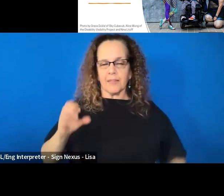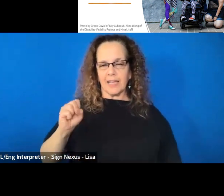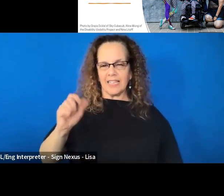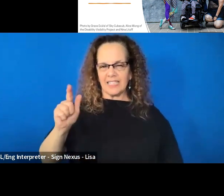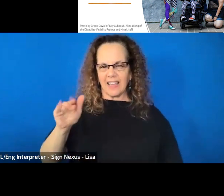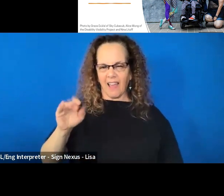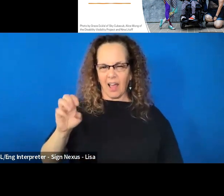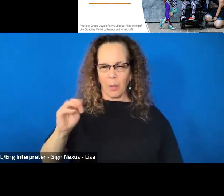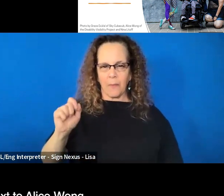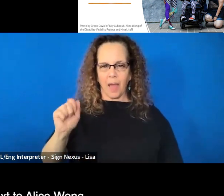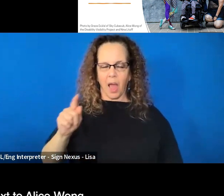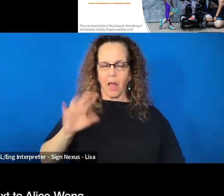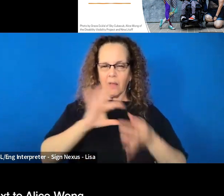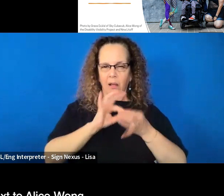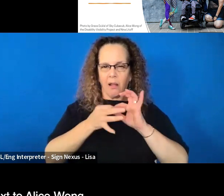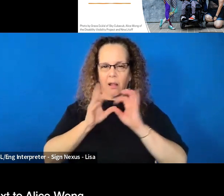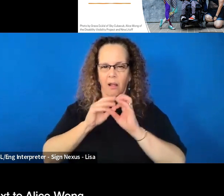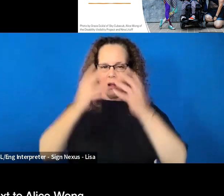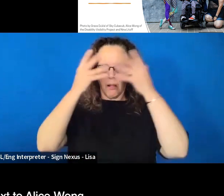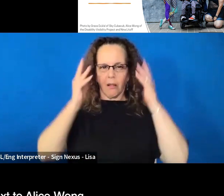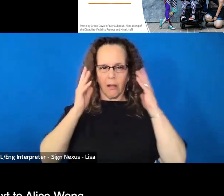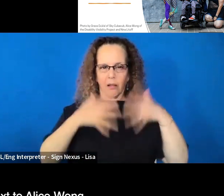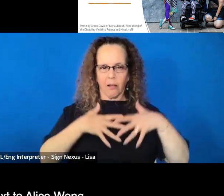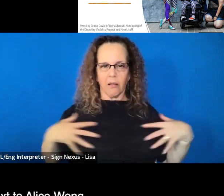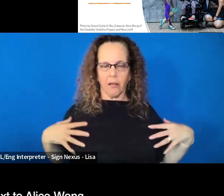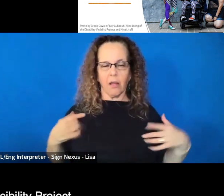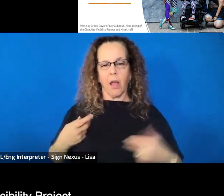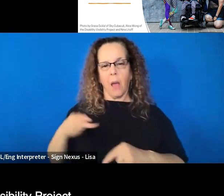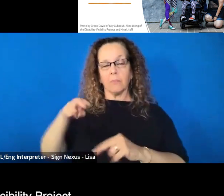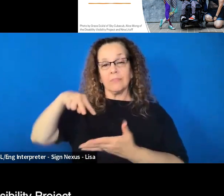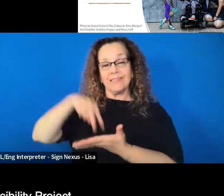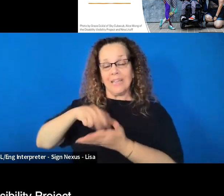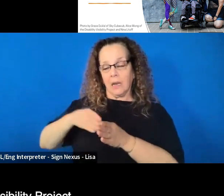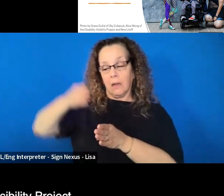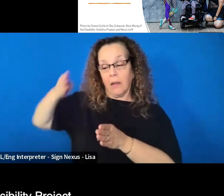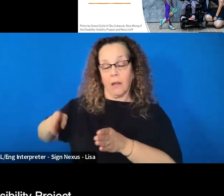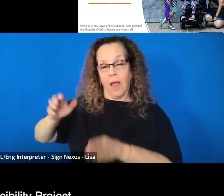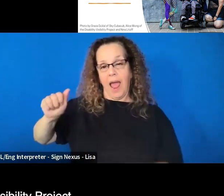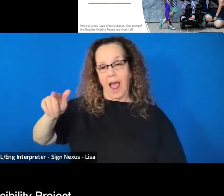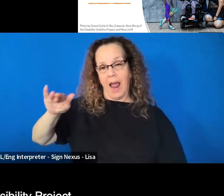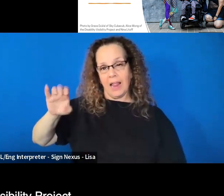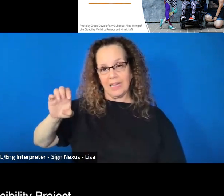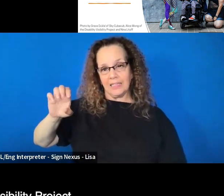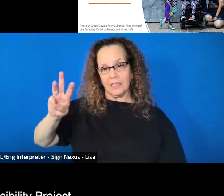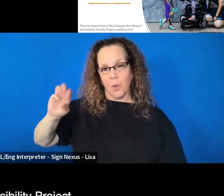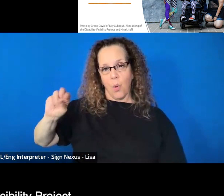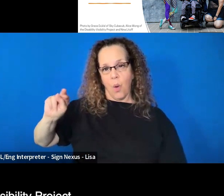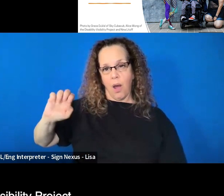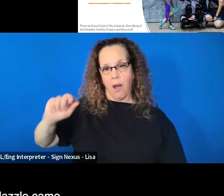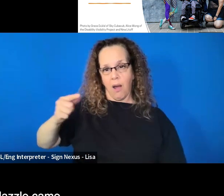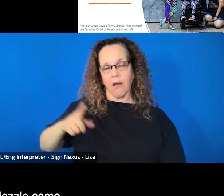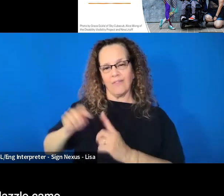I'm standing next to Alice Wong of the Disability Visibility Project,